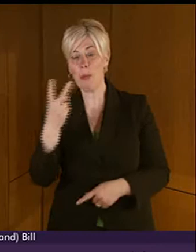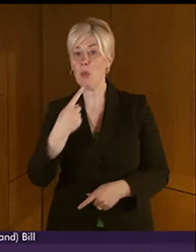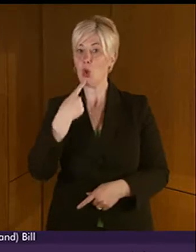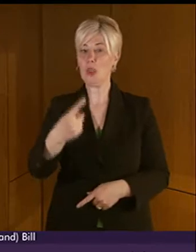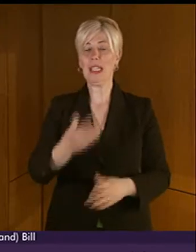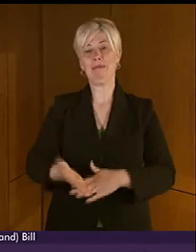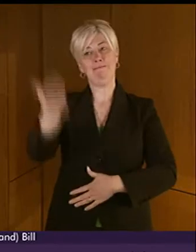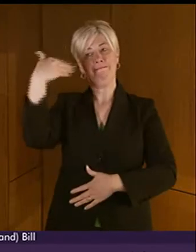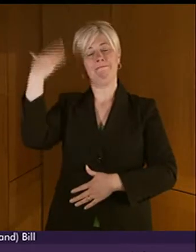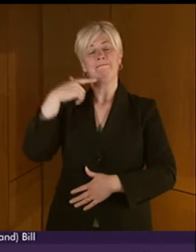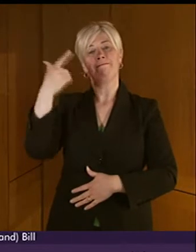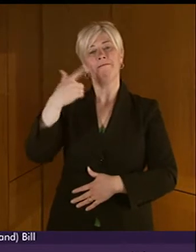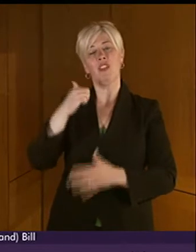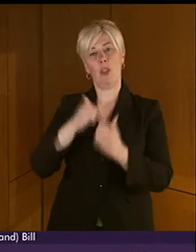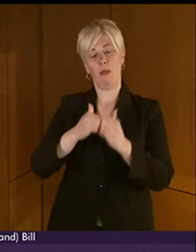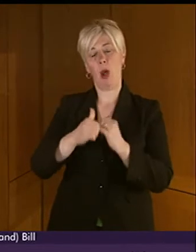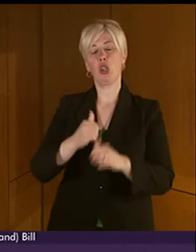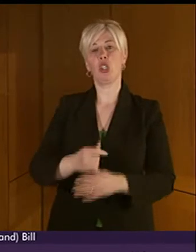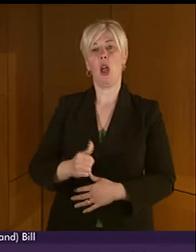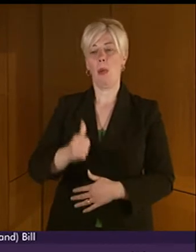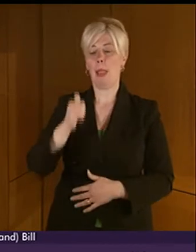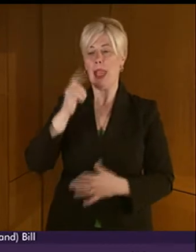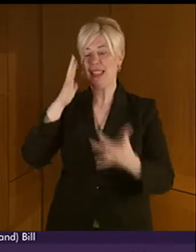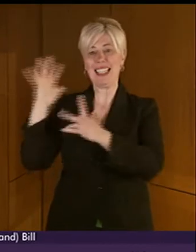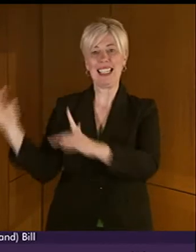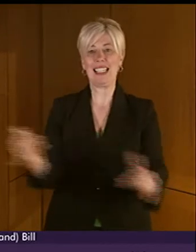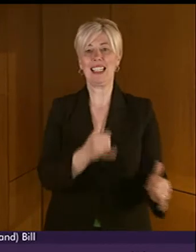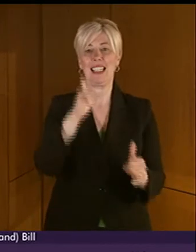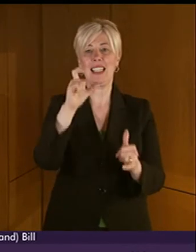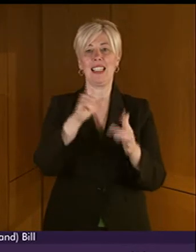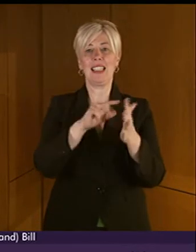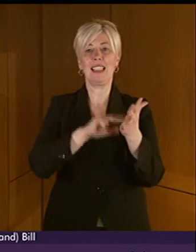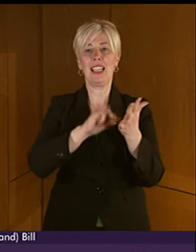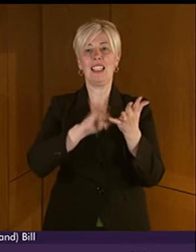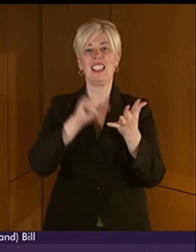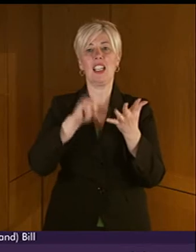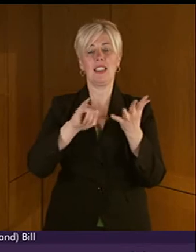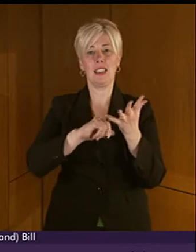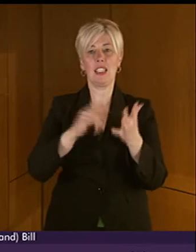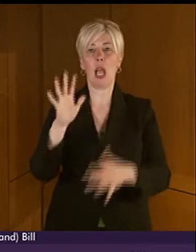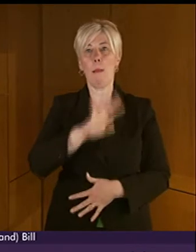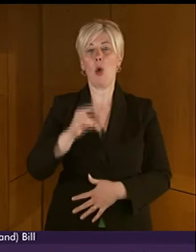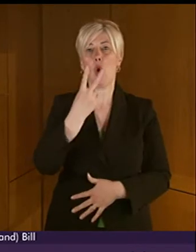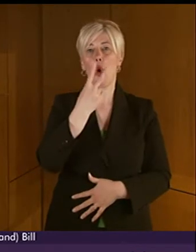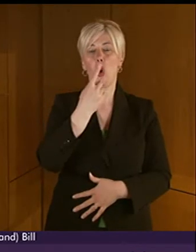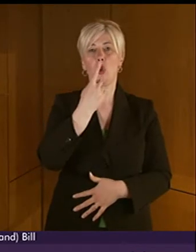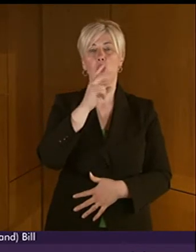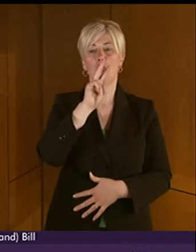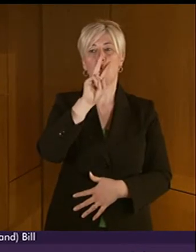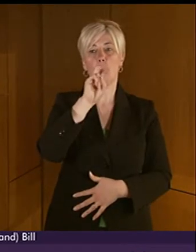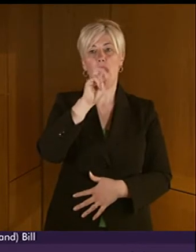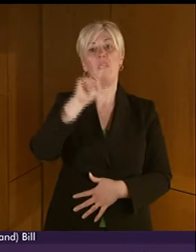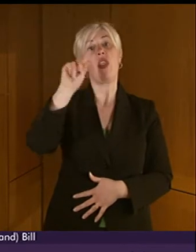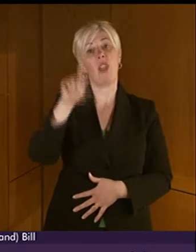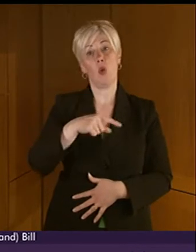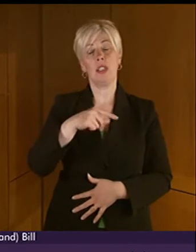according to the last census, there are estimated to be more than 12,000 BSL users in